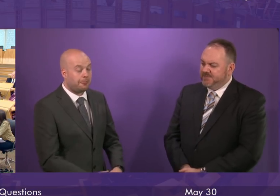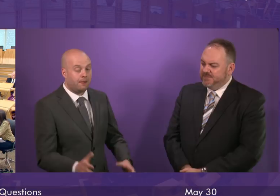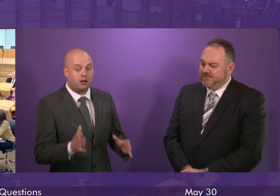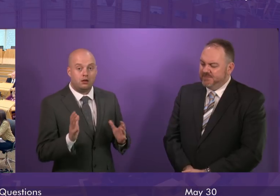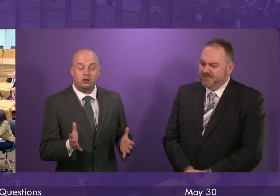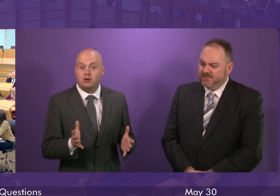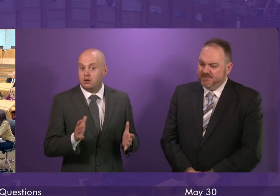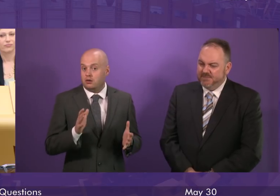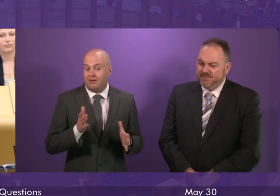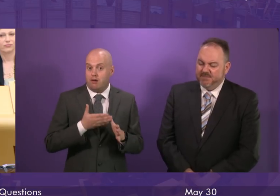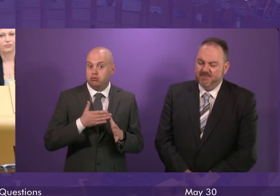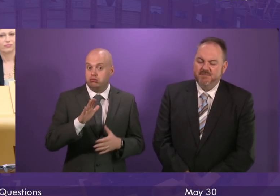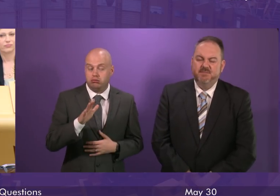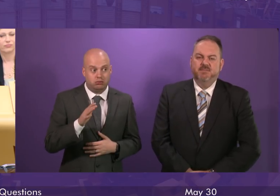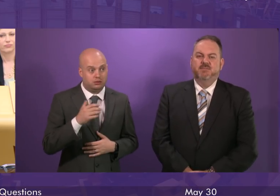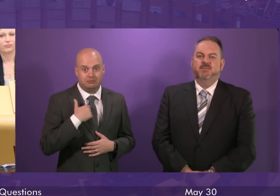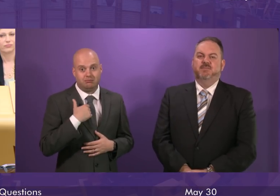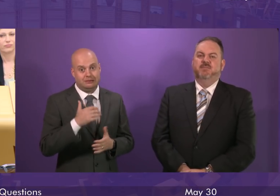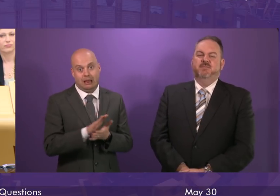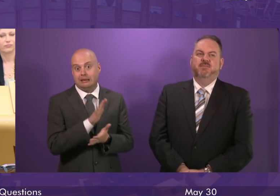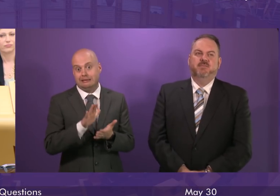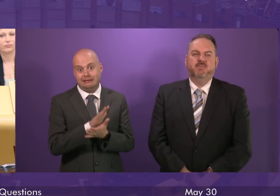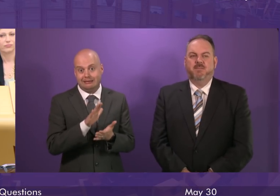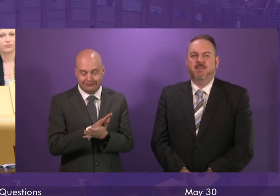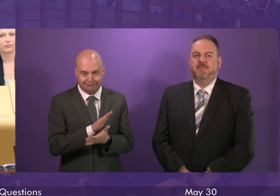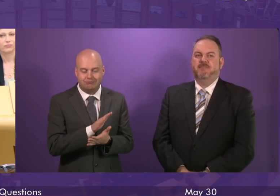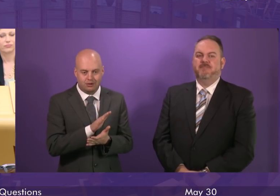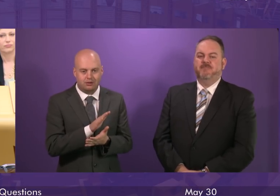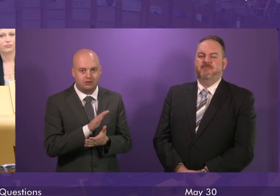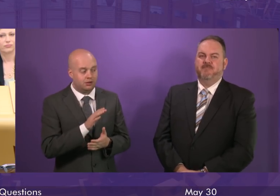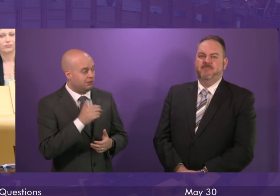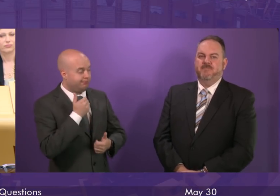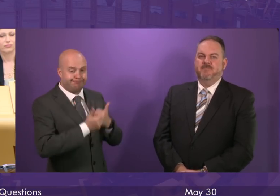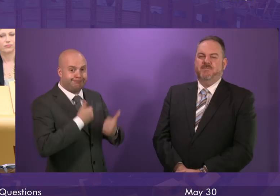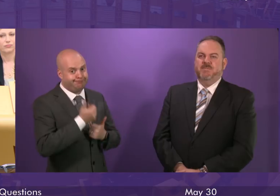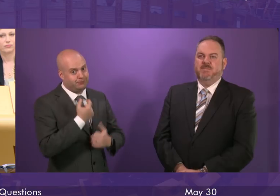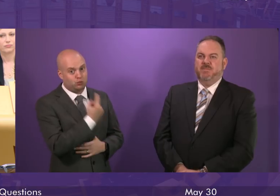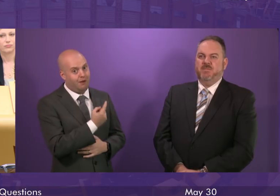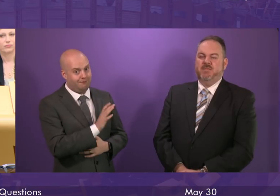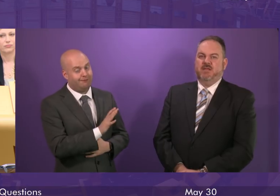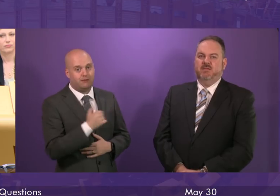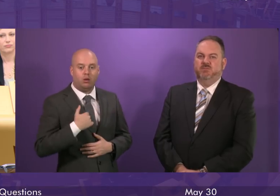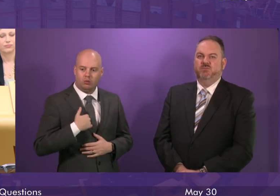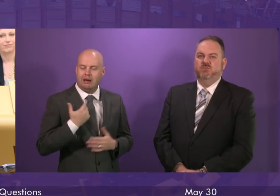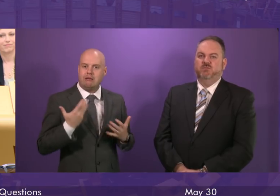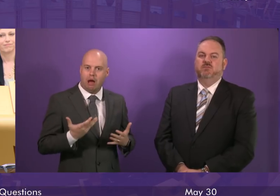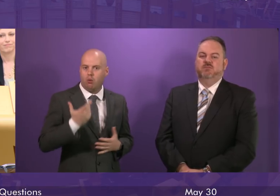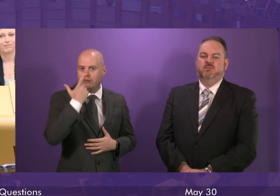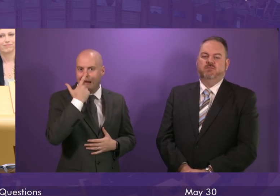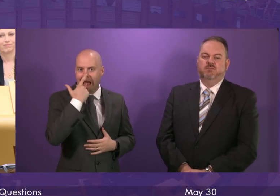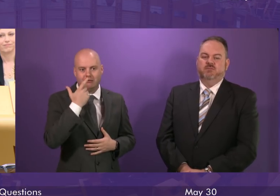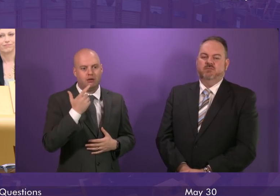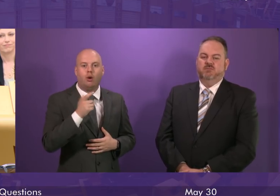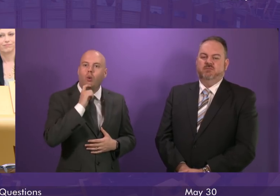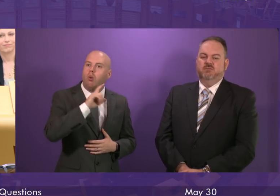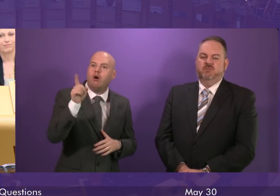I am and all credit to Shirley Anne Somerville for this, that we are able now to apply the Best Start grant to refugee and